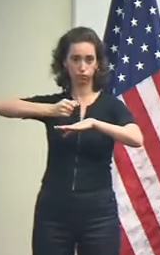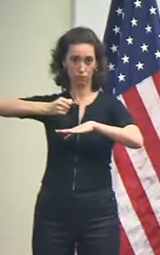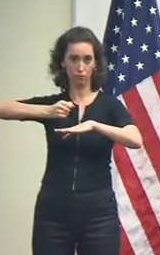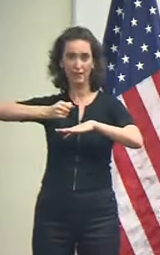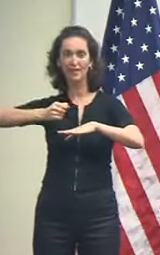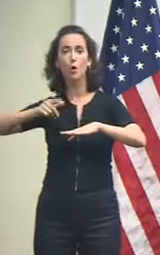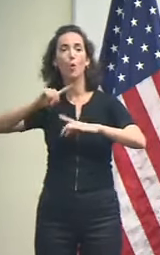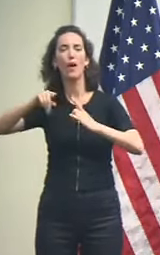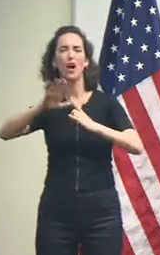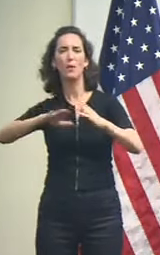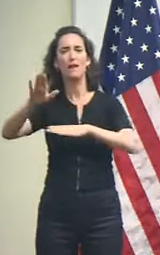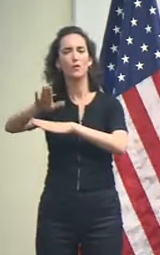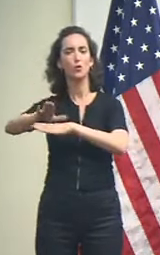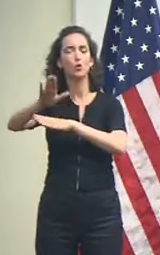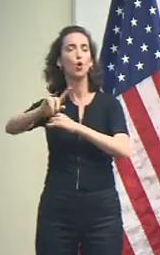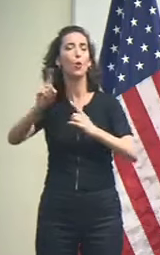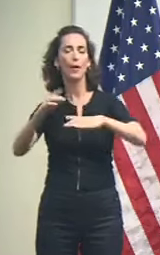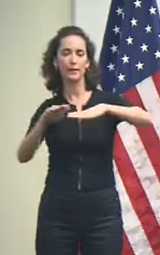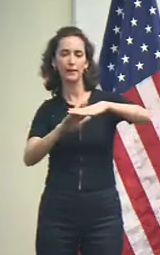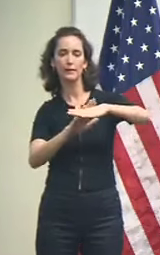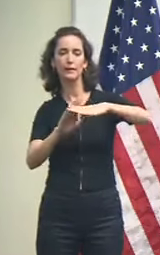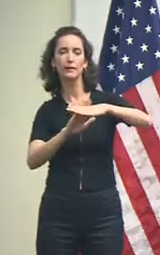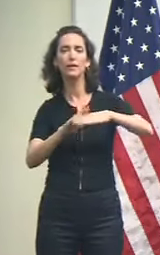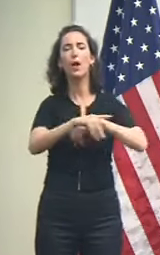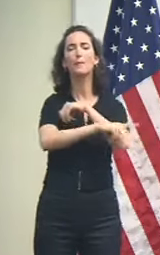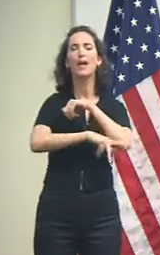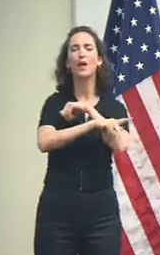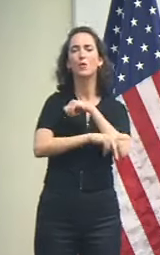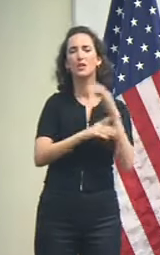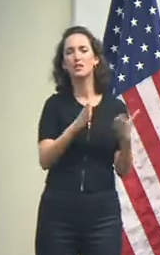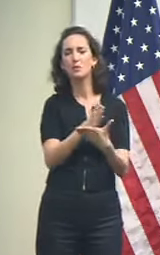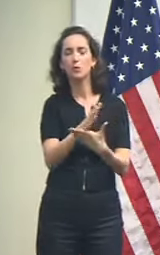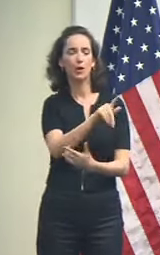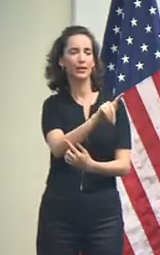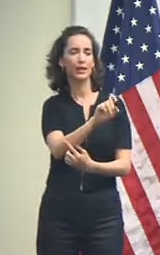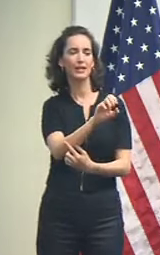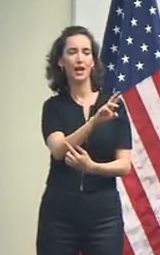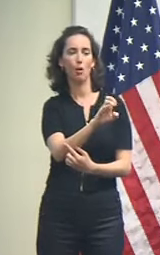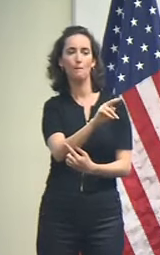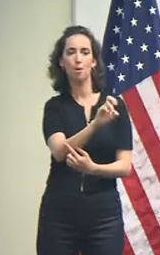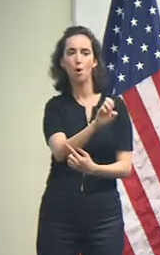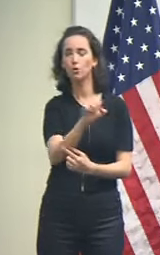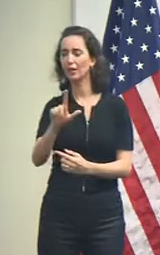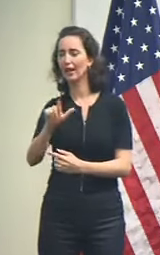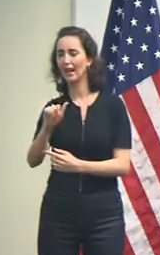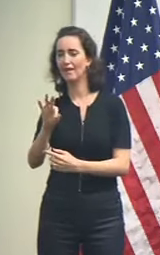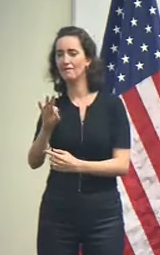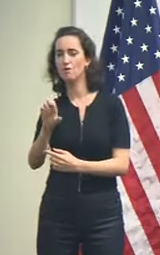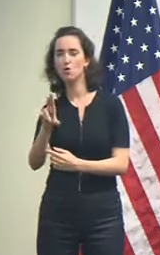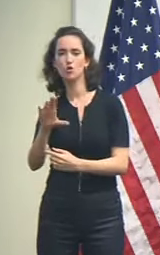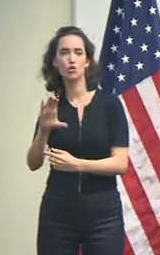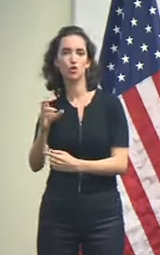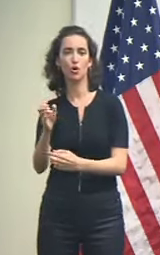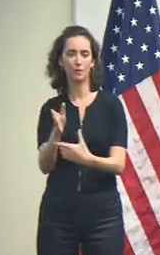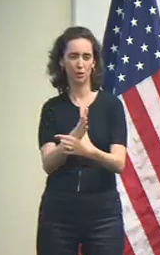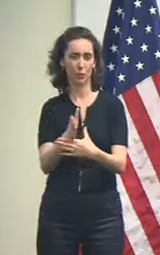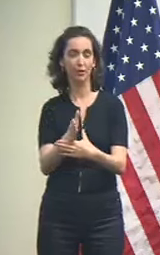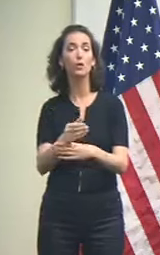know exactly where, but somewhere along the Terrebonne-Bafouche Parish lines, we believe, it will make landfall as a Category 2,